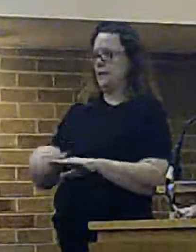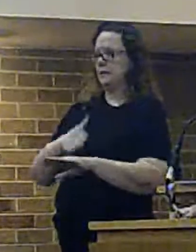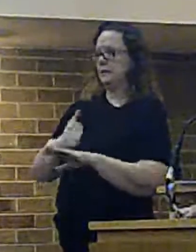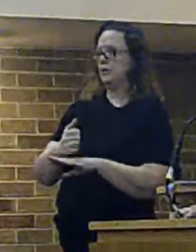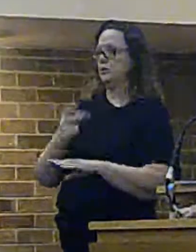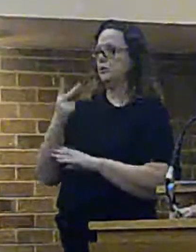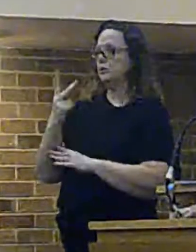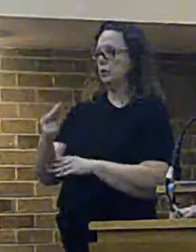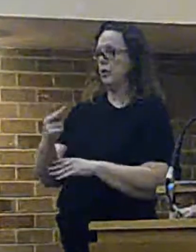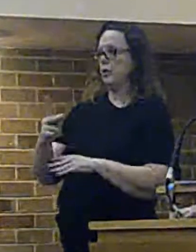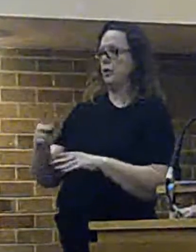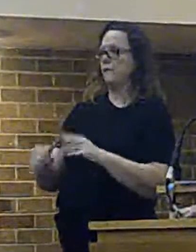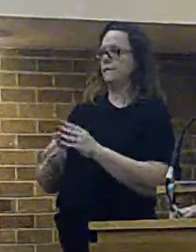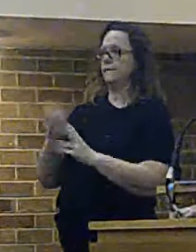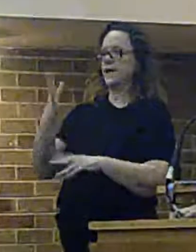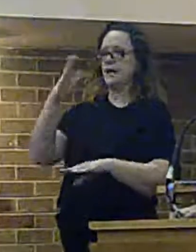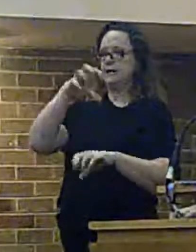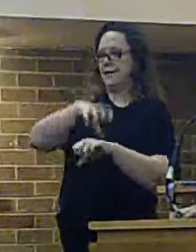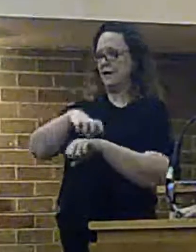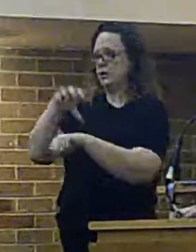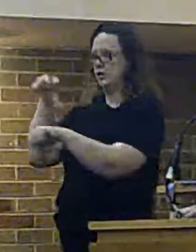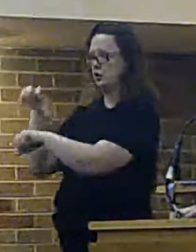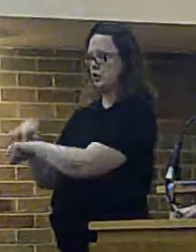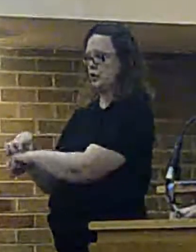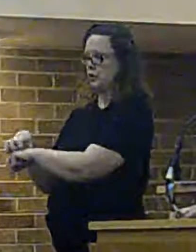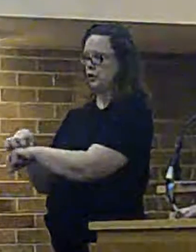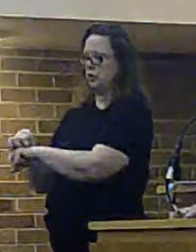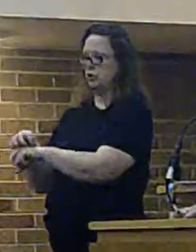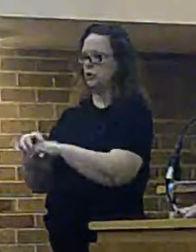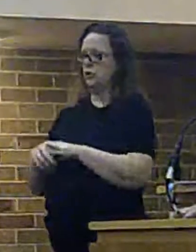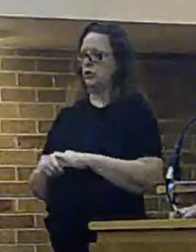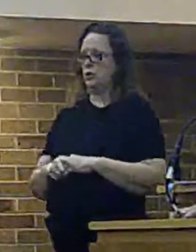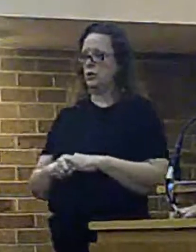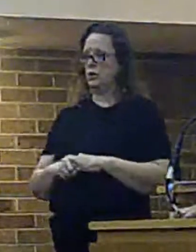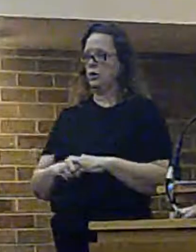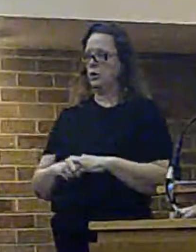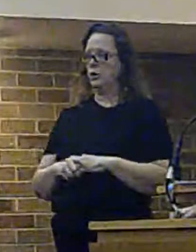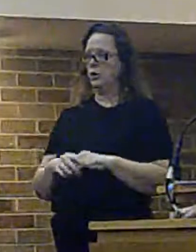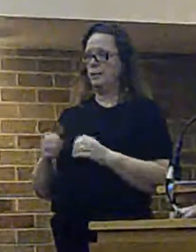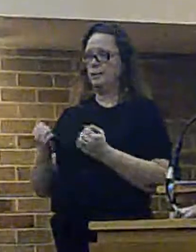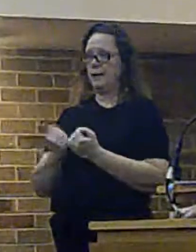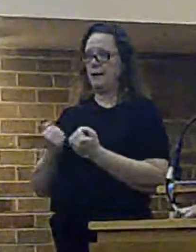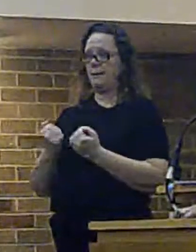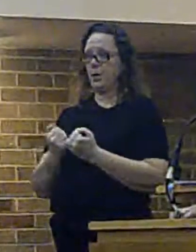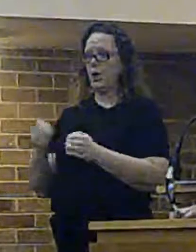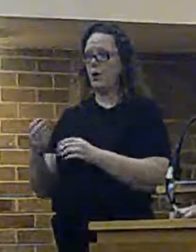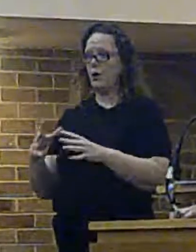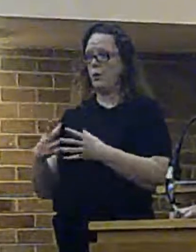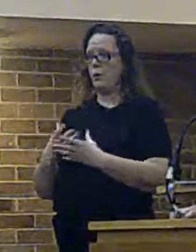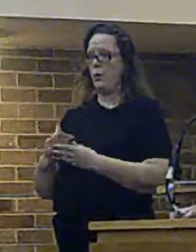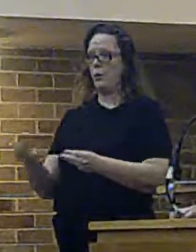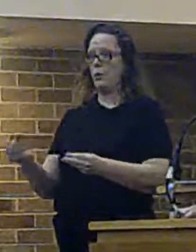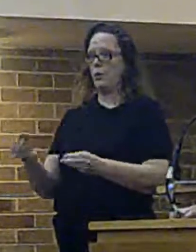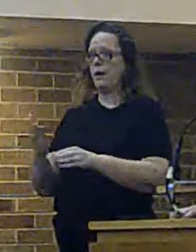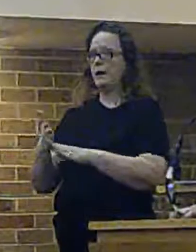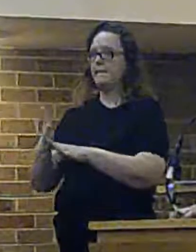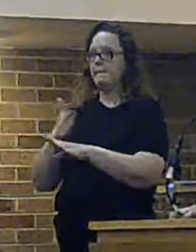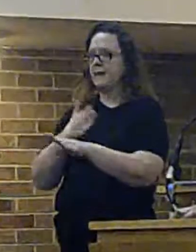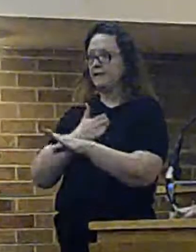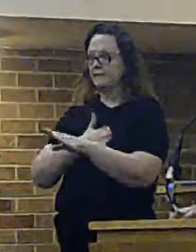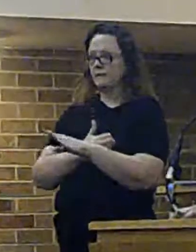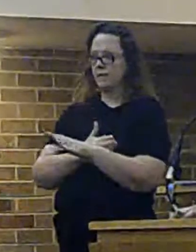just the one. So the reality is we will have run out of people long before the point of